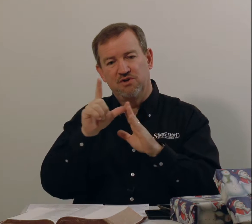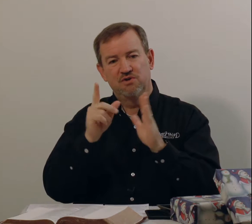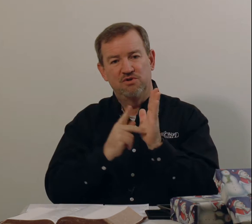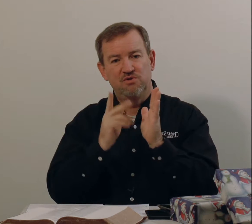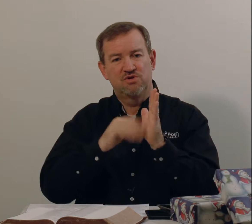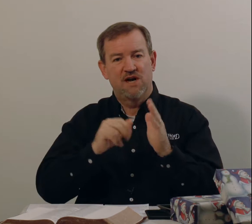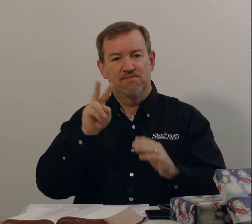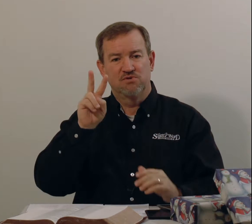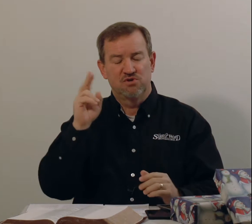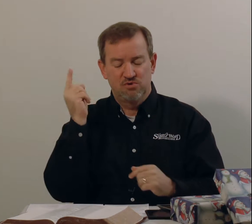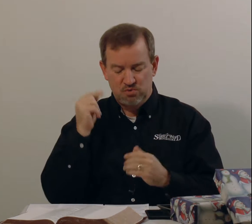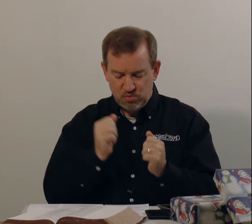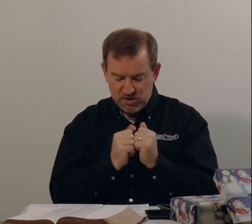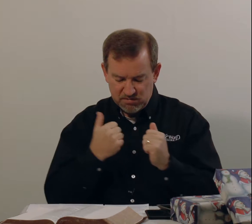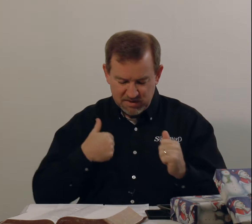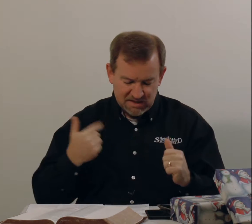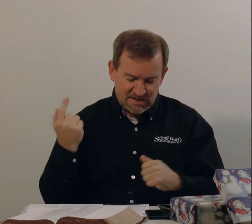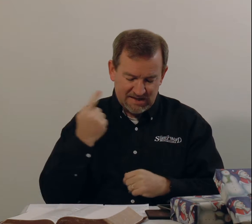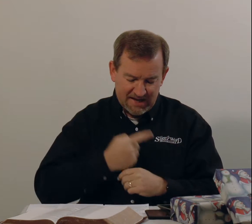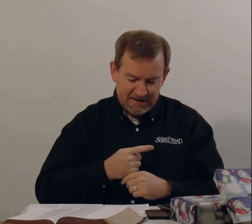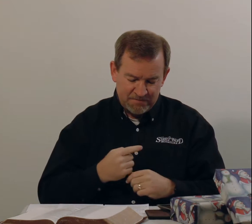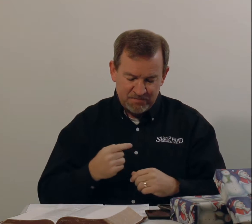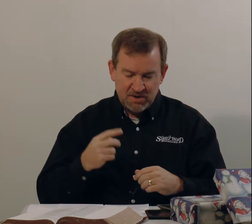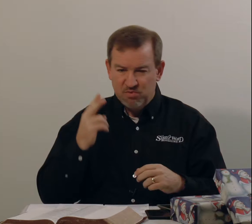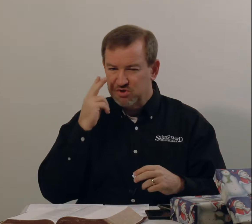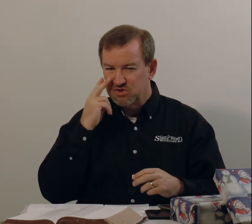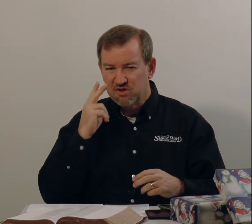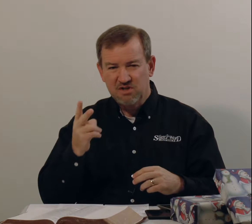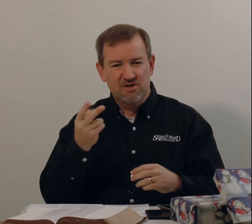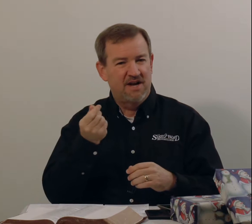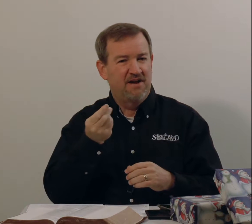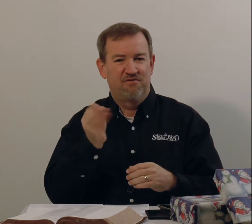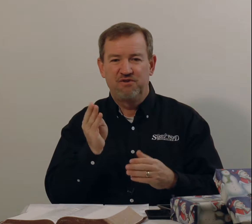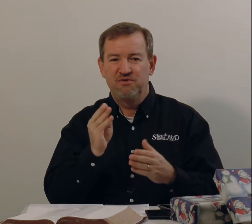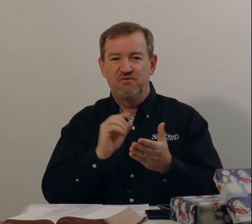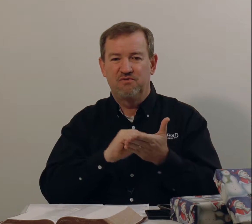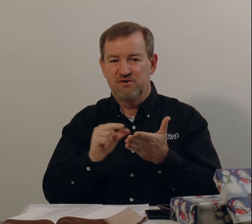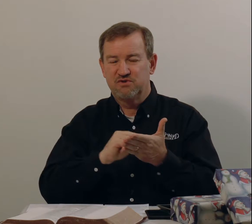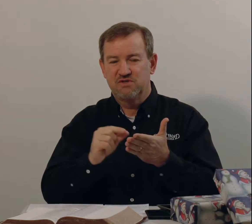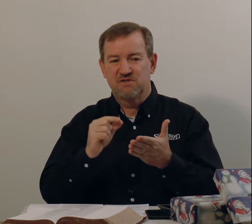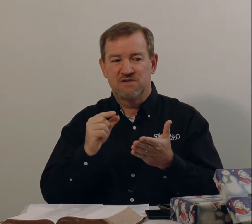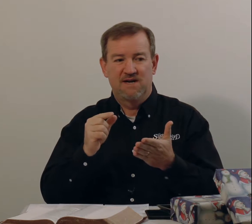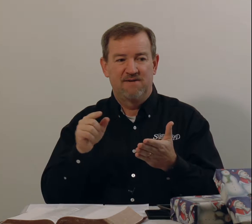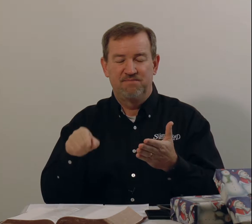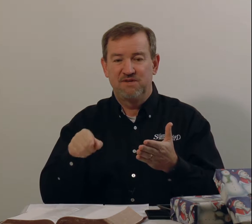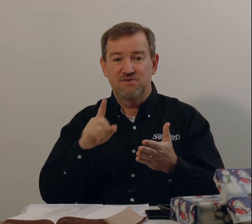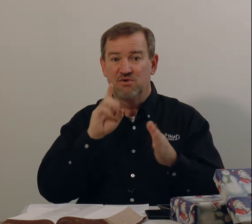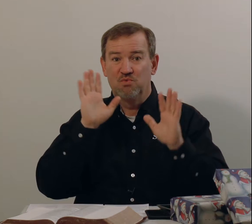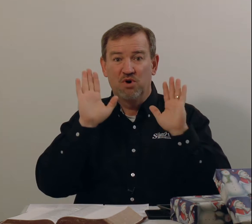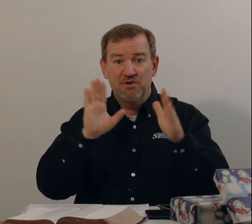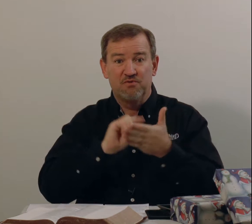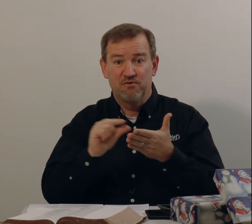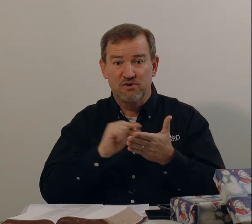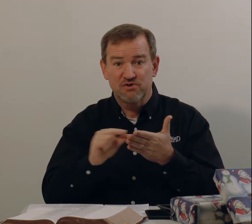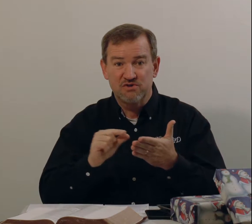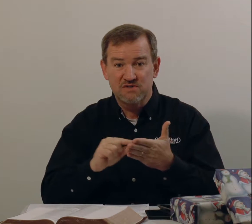Luke chapter 2 with me today. We're just going to look at a few verses. These are wonderful verses.